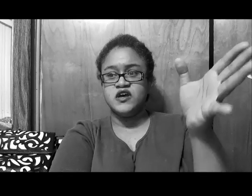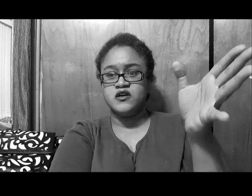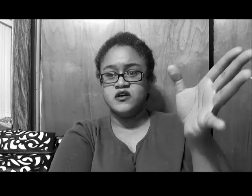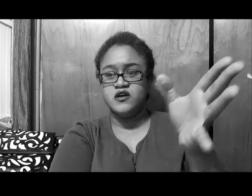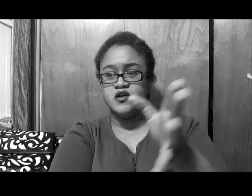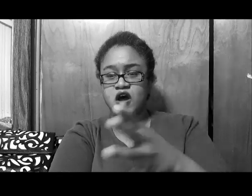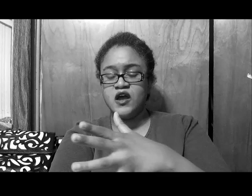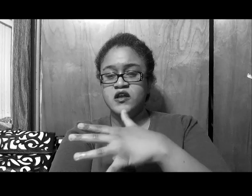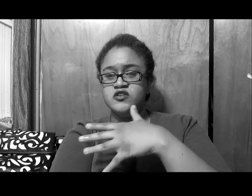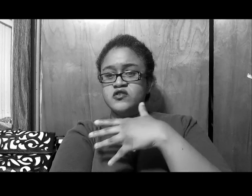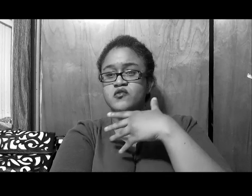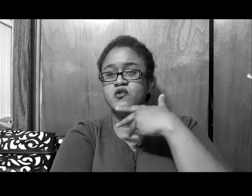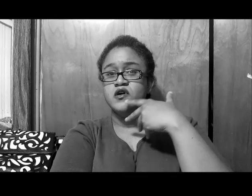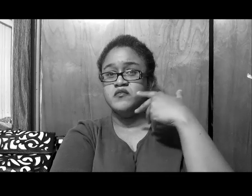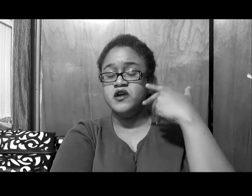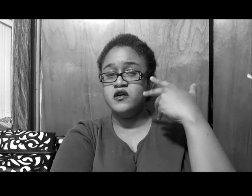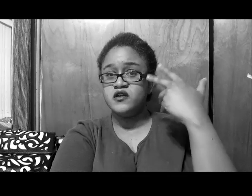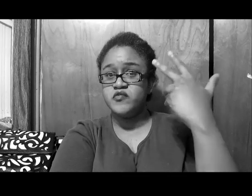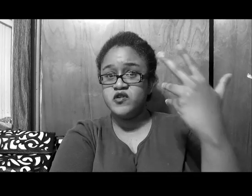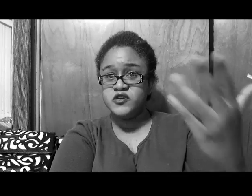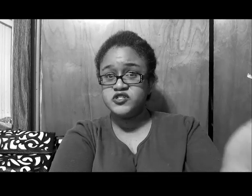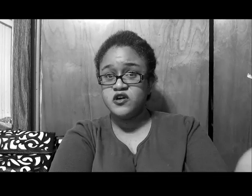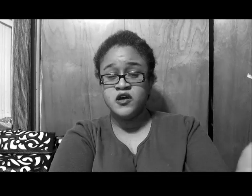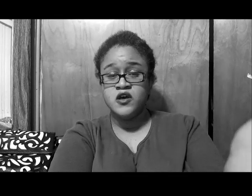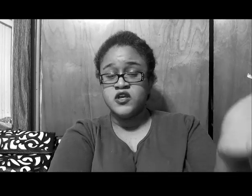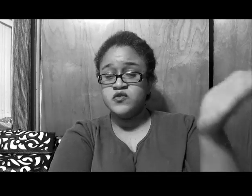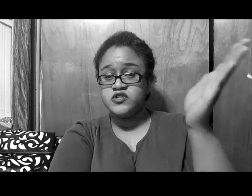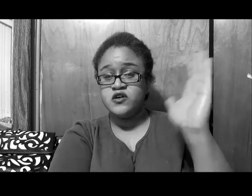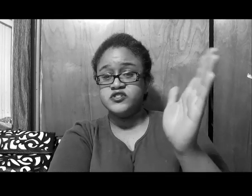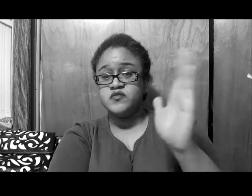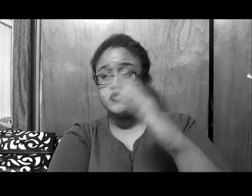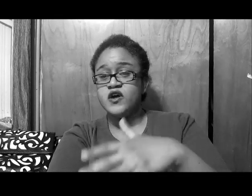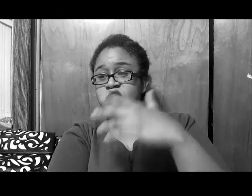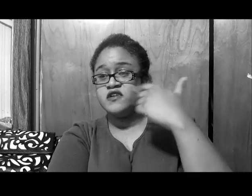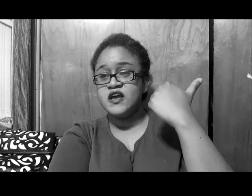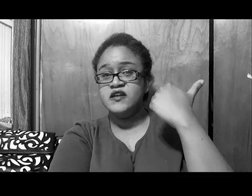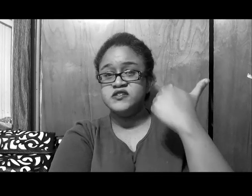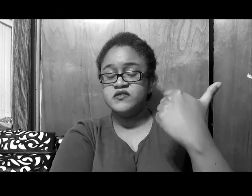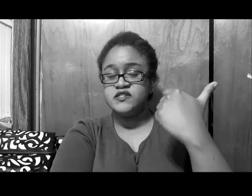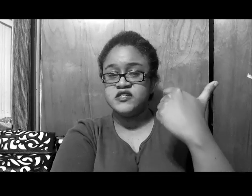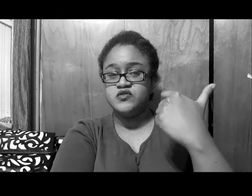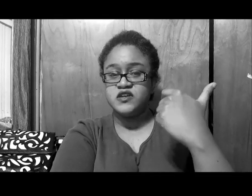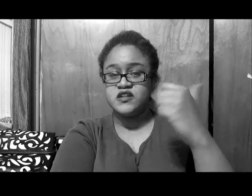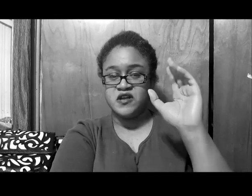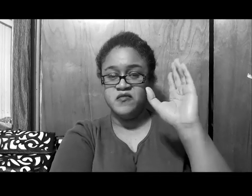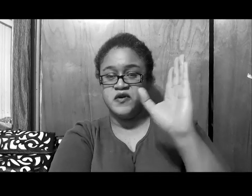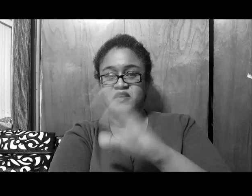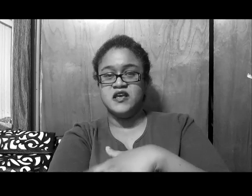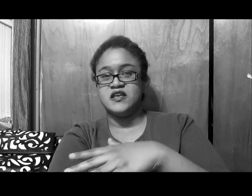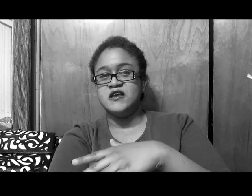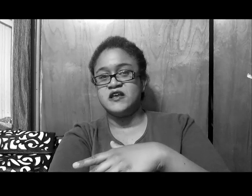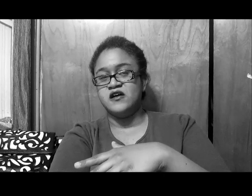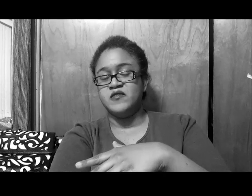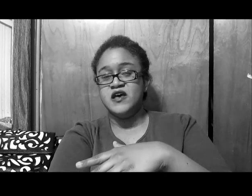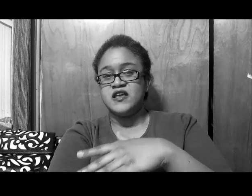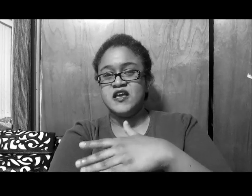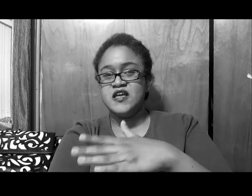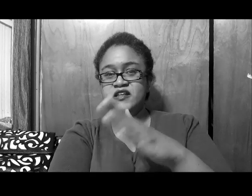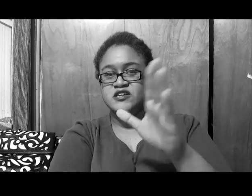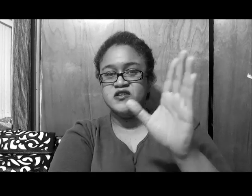like, uh, I ain't the only one, America pretty much thought, you was on something, way, even Candy, someone that said, you were a geek, that don't put, Candy too,